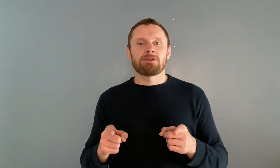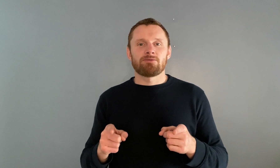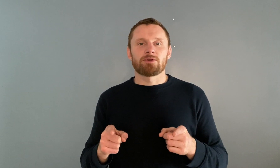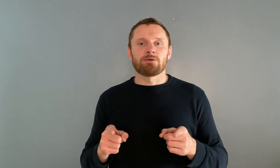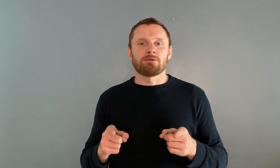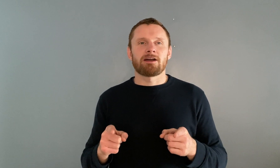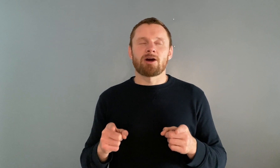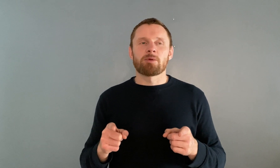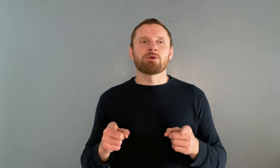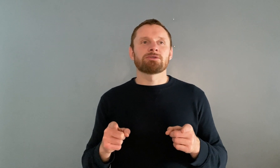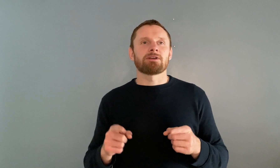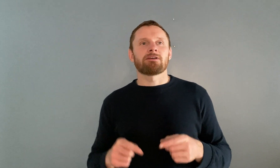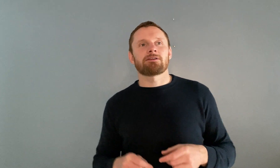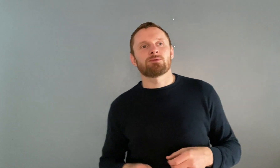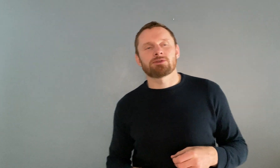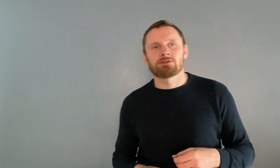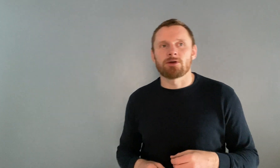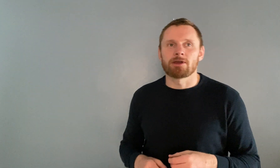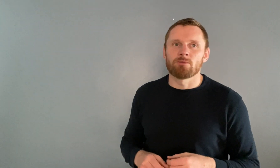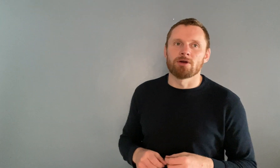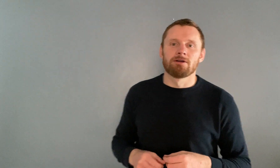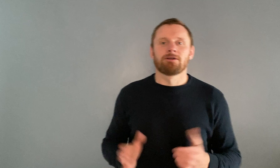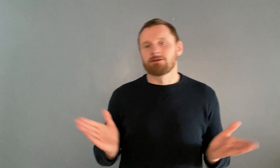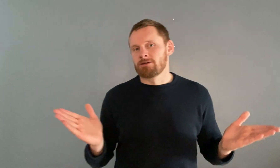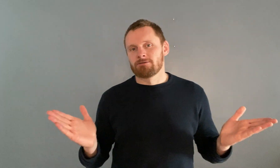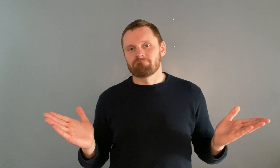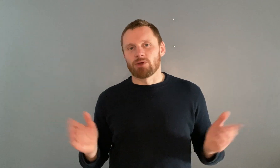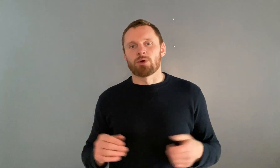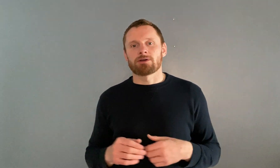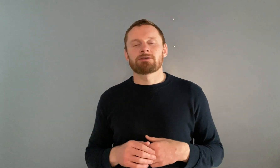difficult i can't remember who said it i think it was a stoic but it works